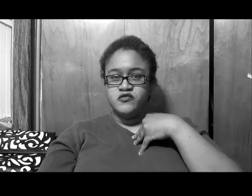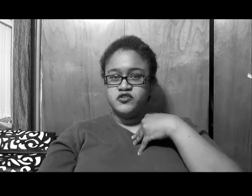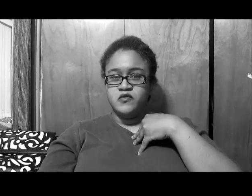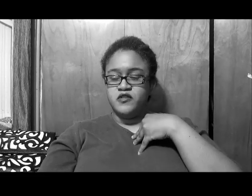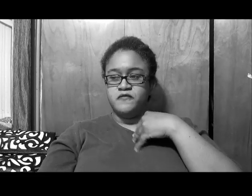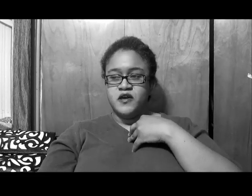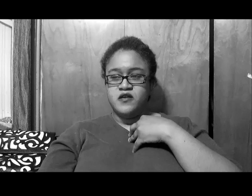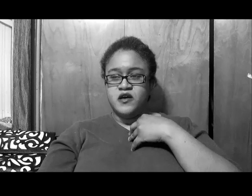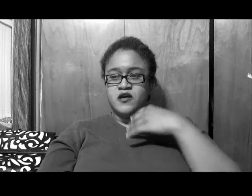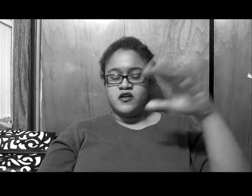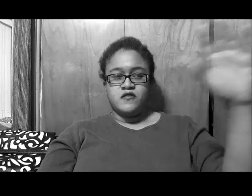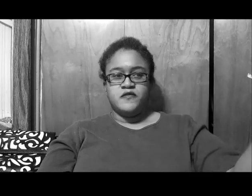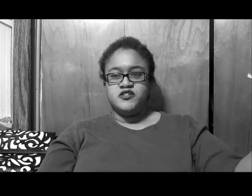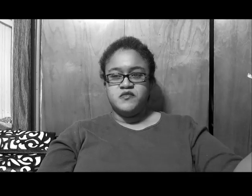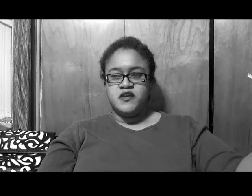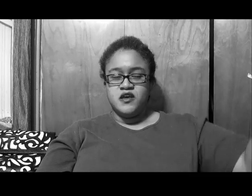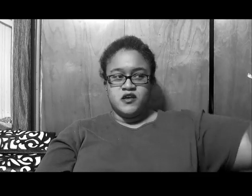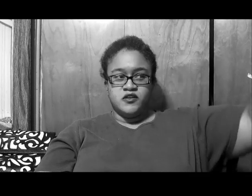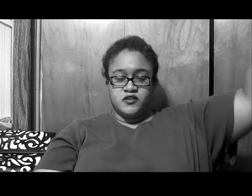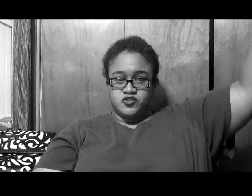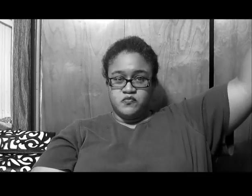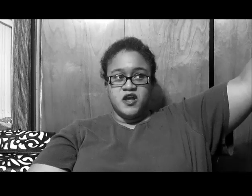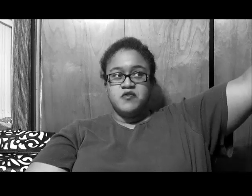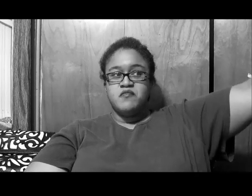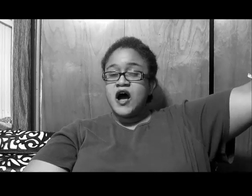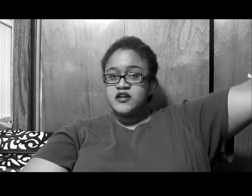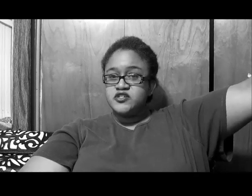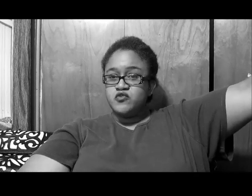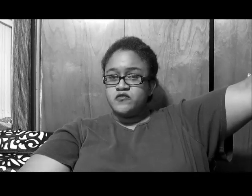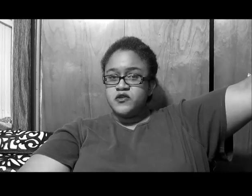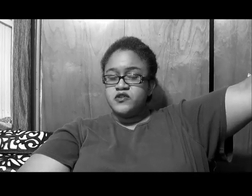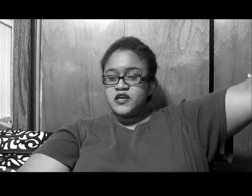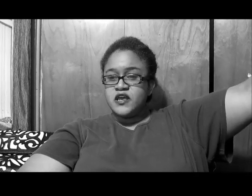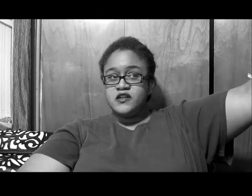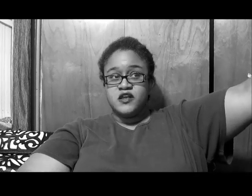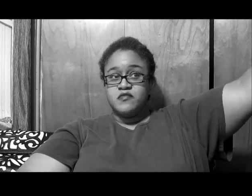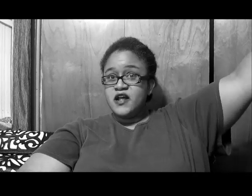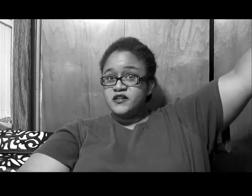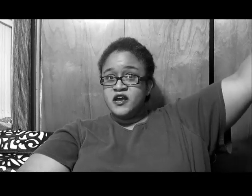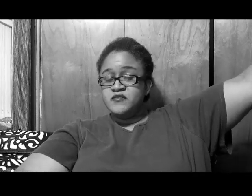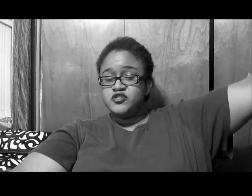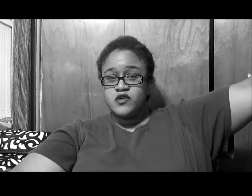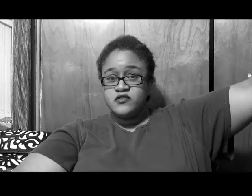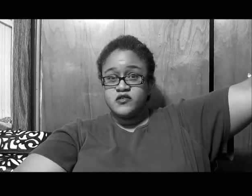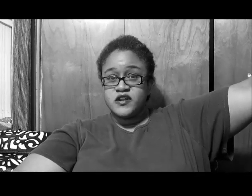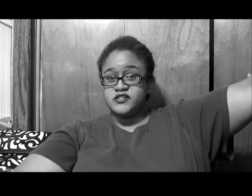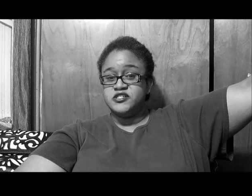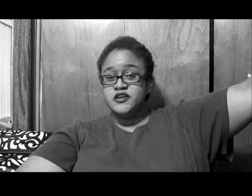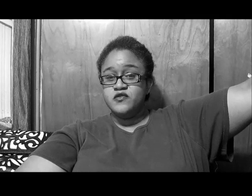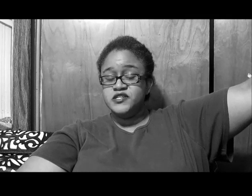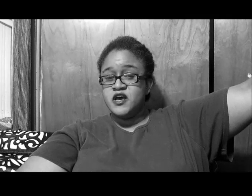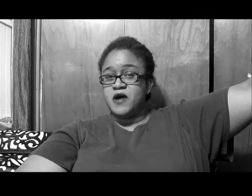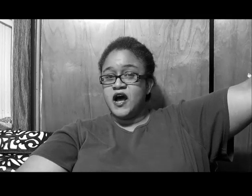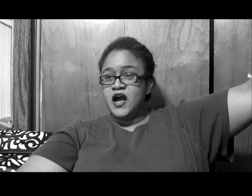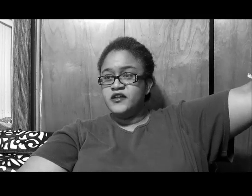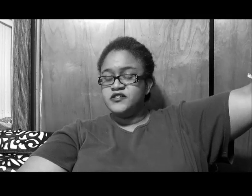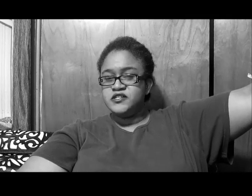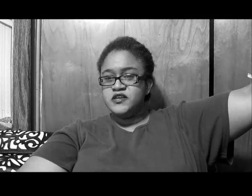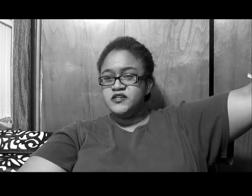YouTube other fam can convince me to maybe possibly review the candy thing, but I damn sure ain't looking at the secrets behind the scenes,